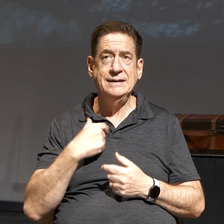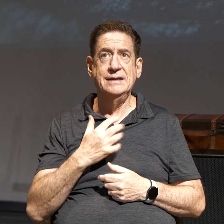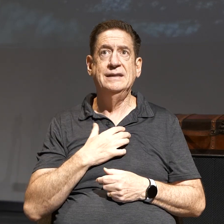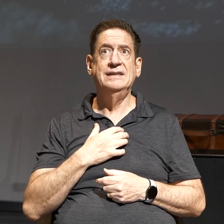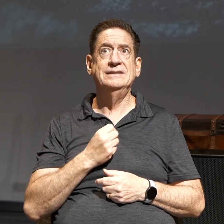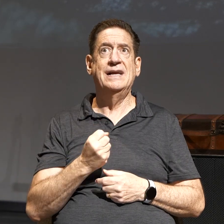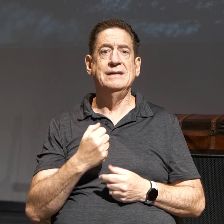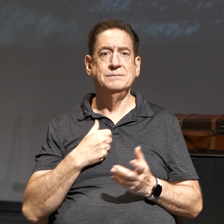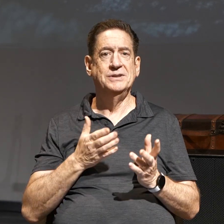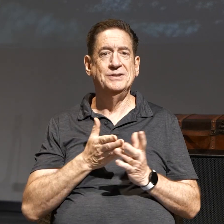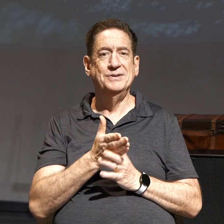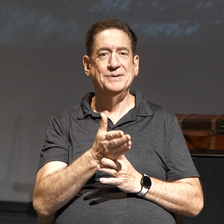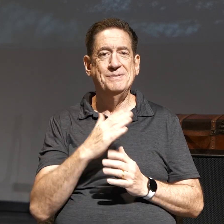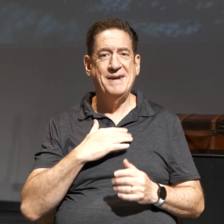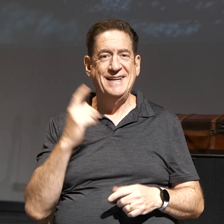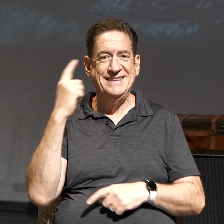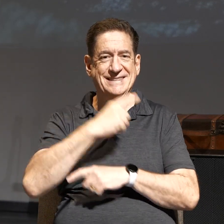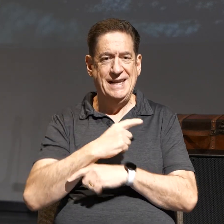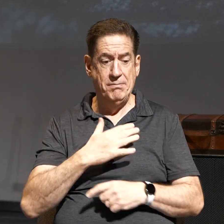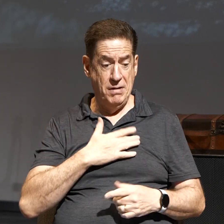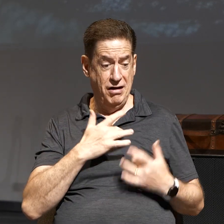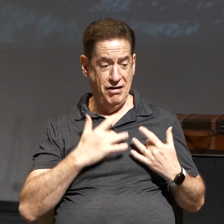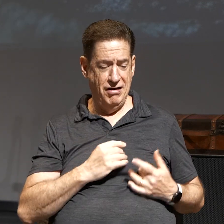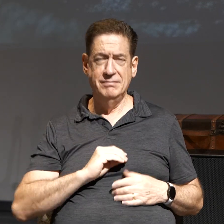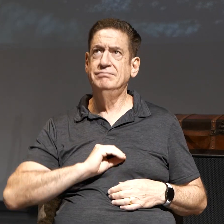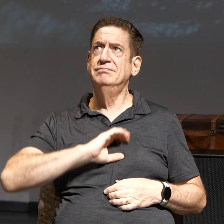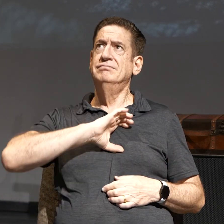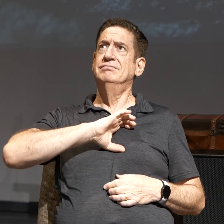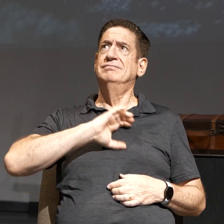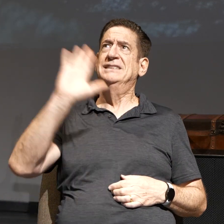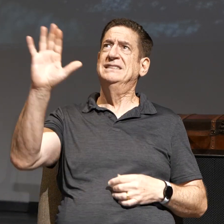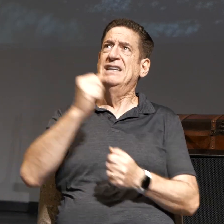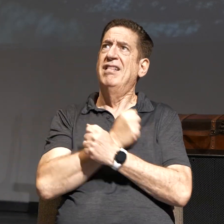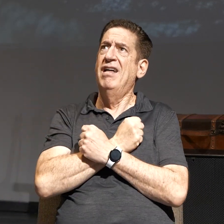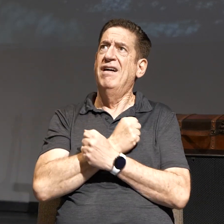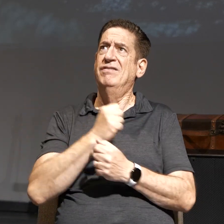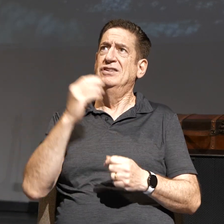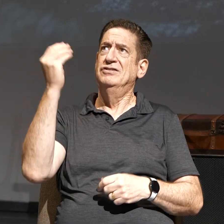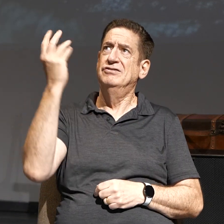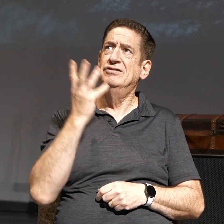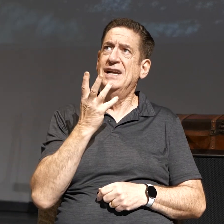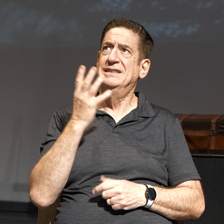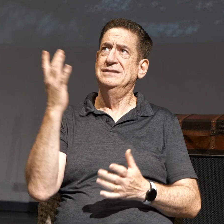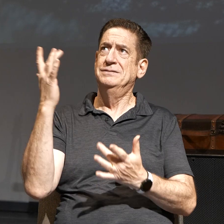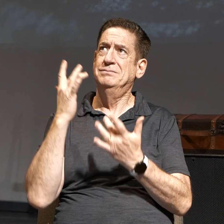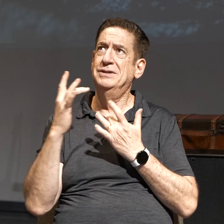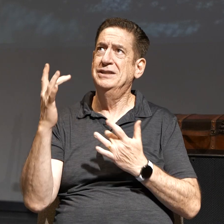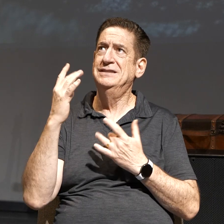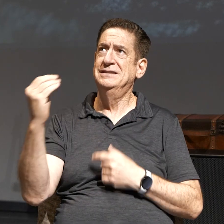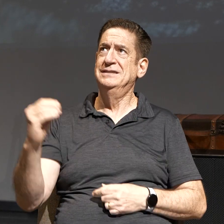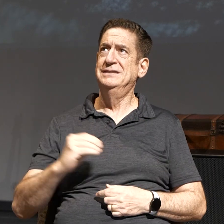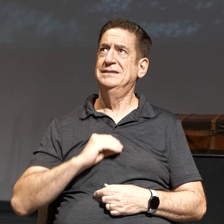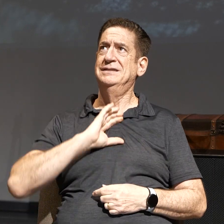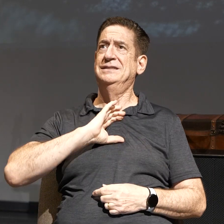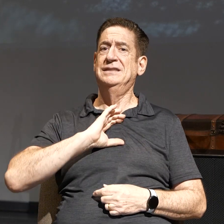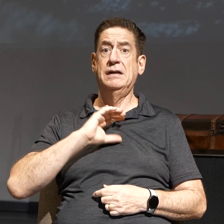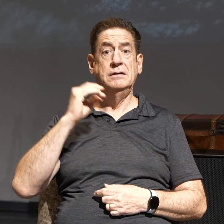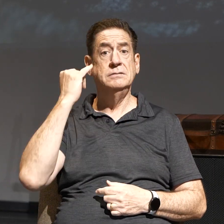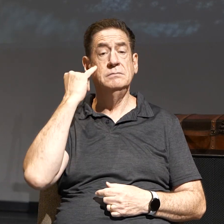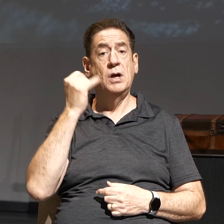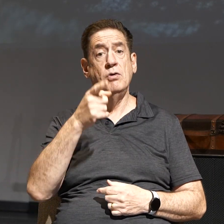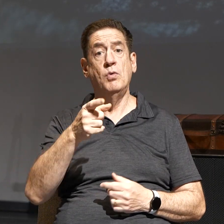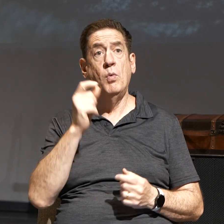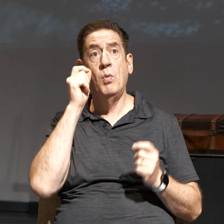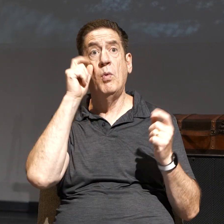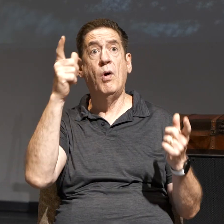through my day. It fills my heart with His love and His grace and His mercy. I mean, just think about this. If you woke up every day